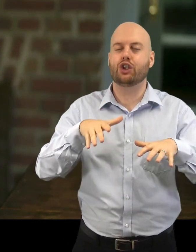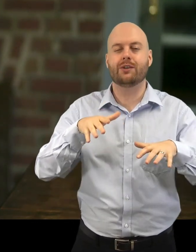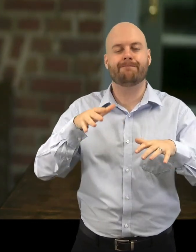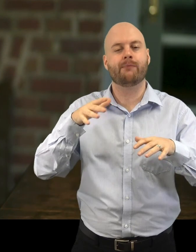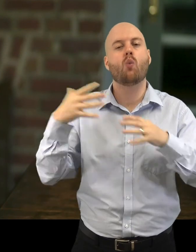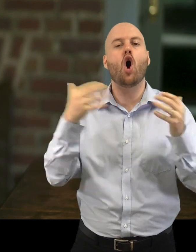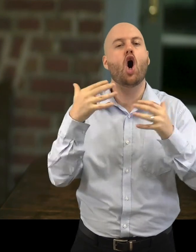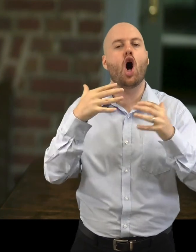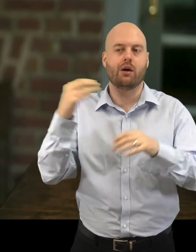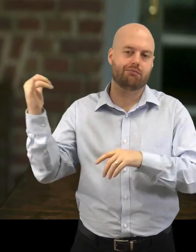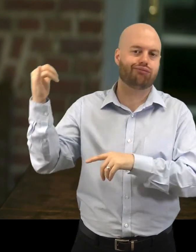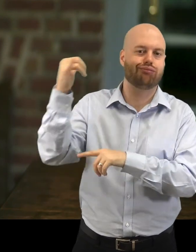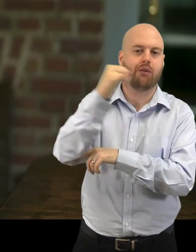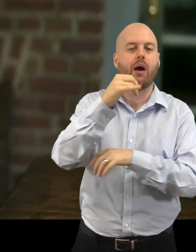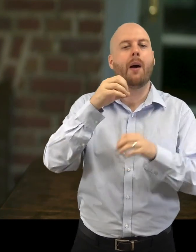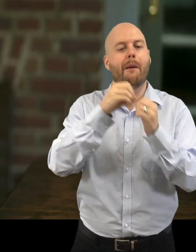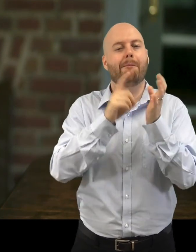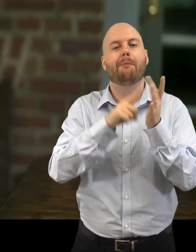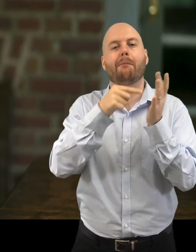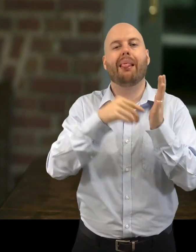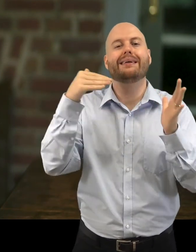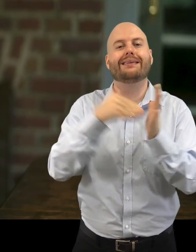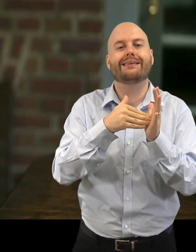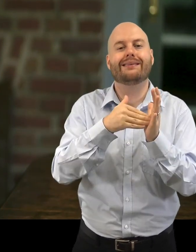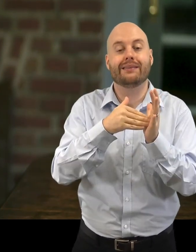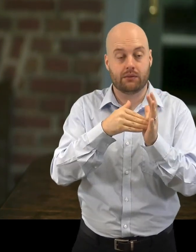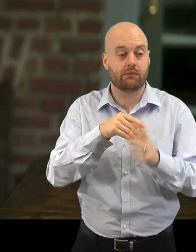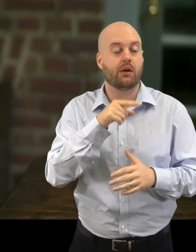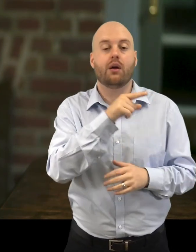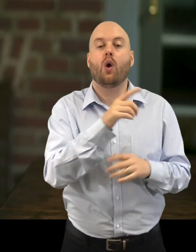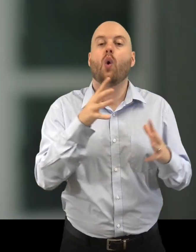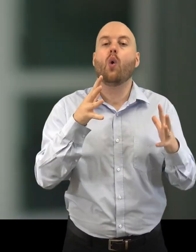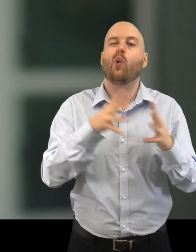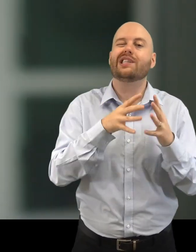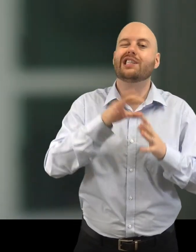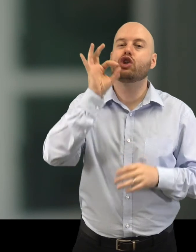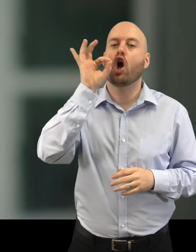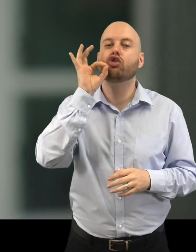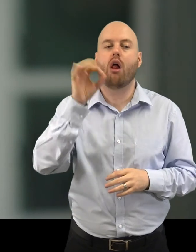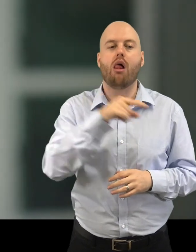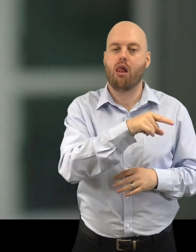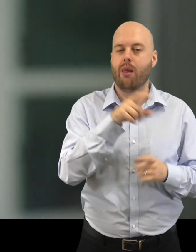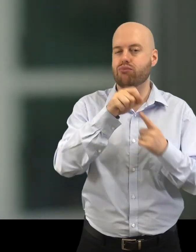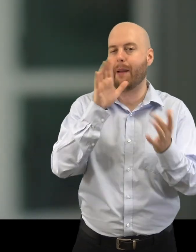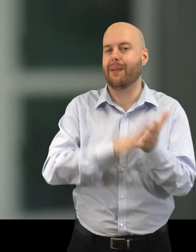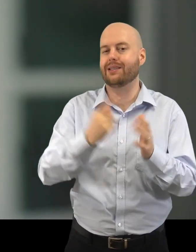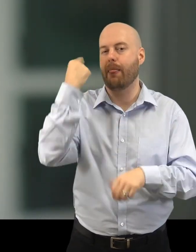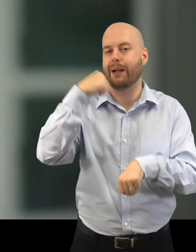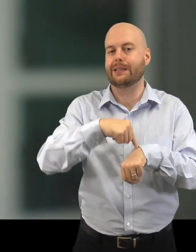Winston Churchill's finance minister wanted to close the ballet and the opera and the symphony.